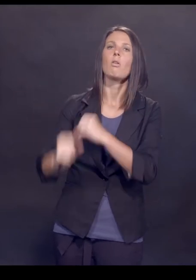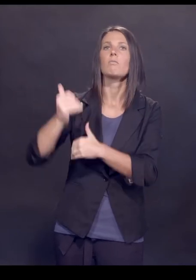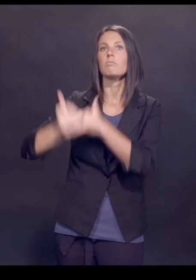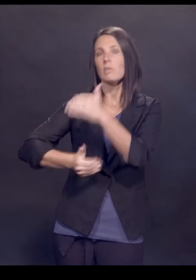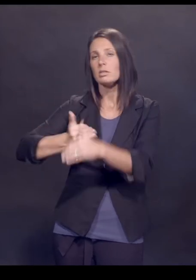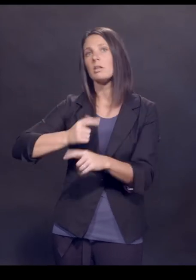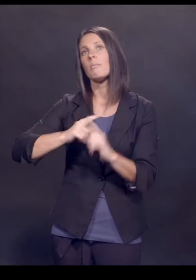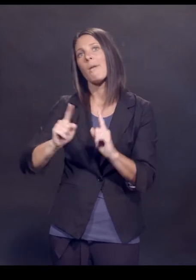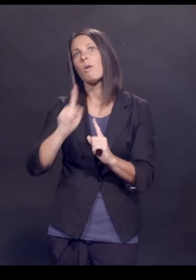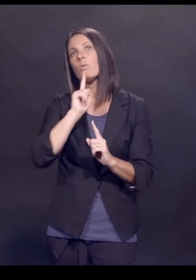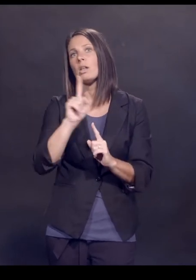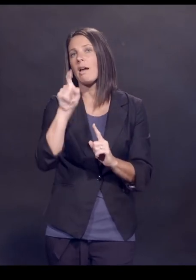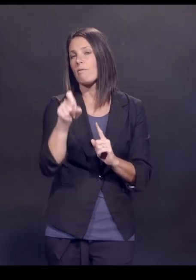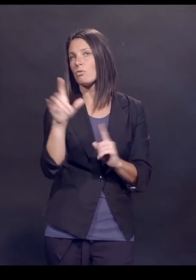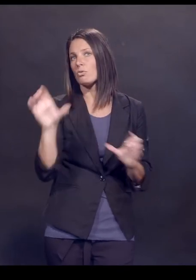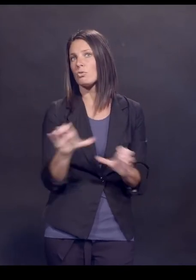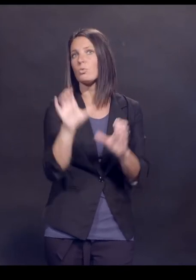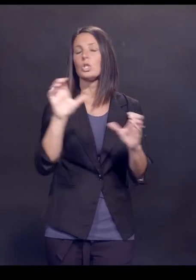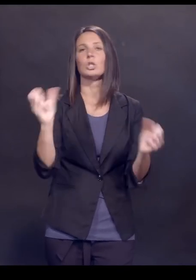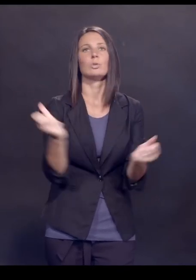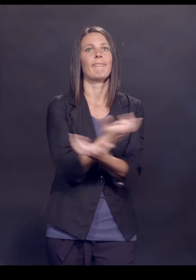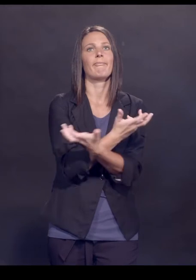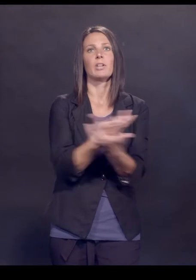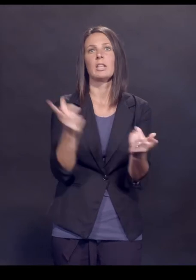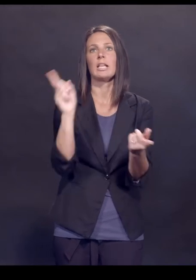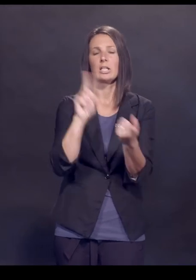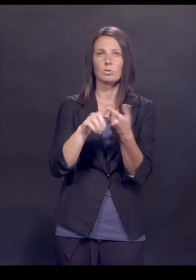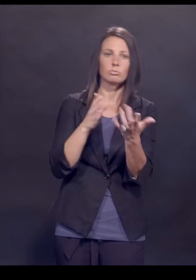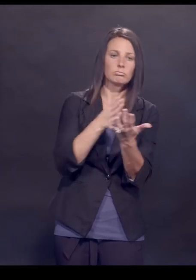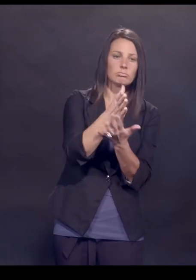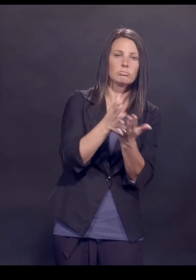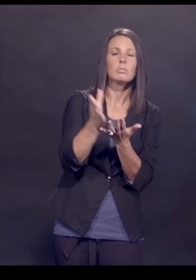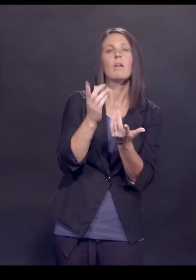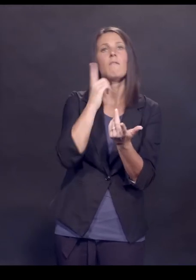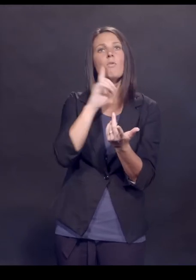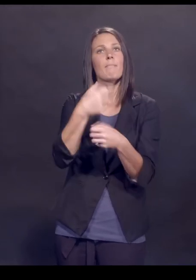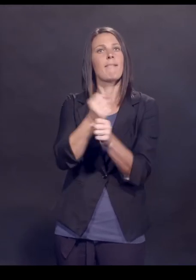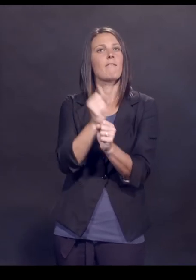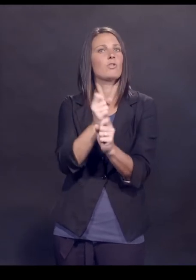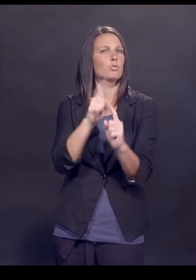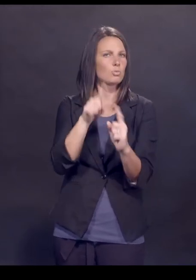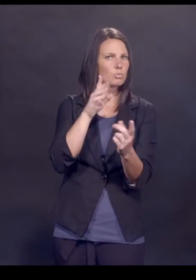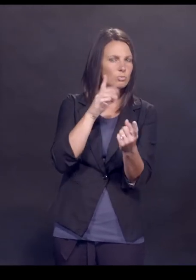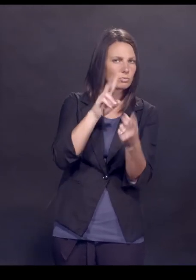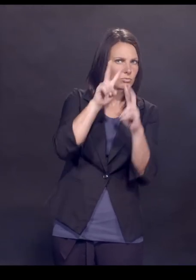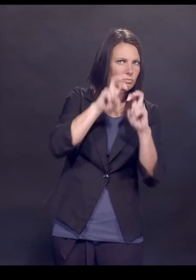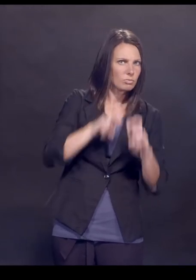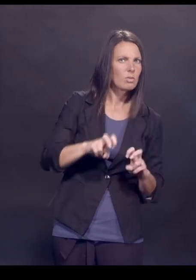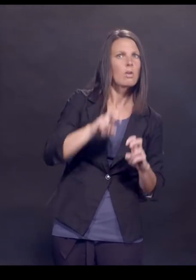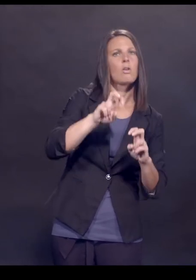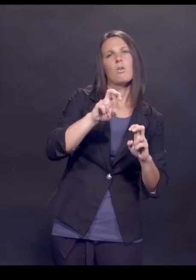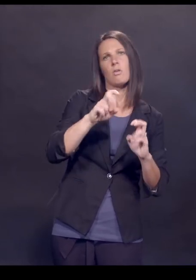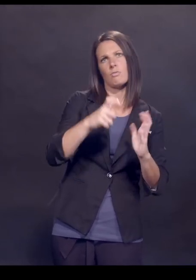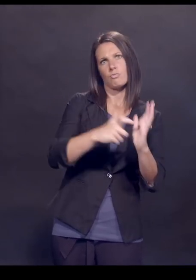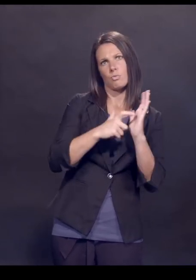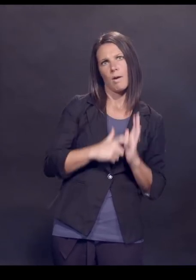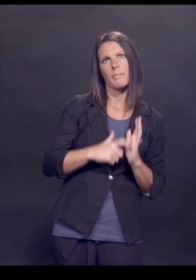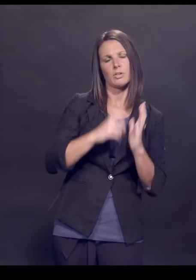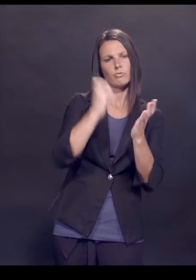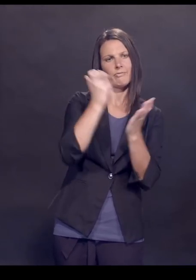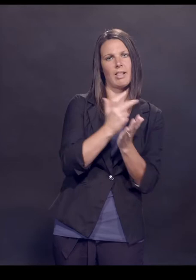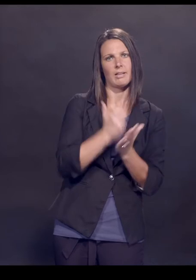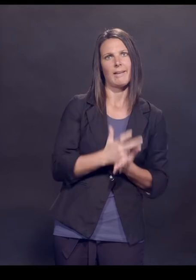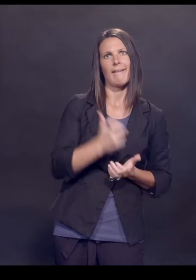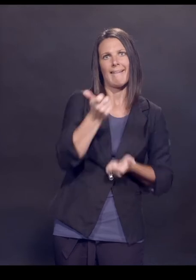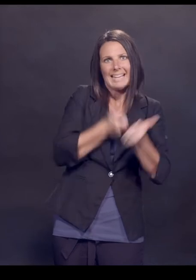they need to do is they need to go through every single aspect of the manufacturer to look at the protocols and validate the protocols for